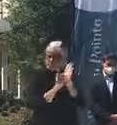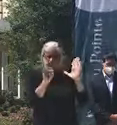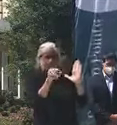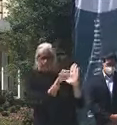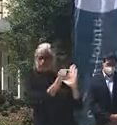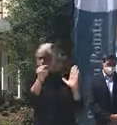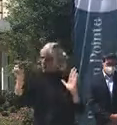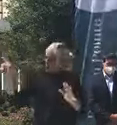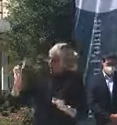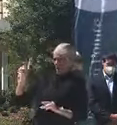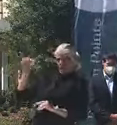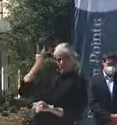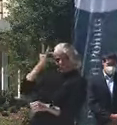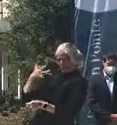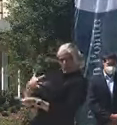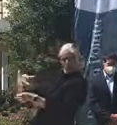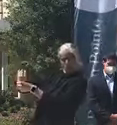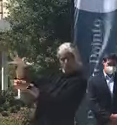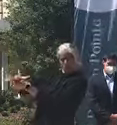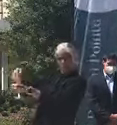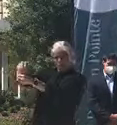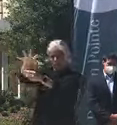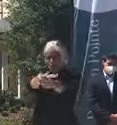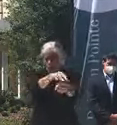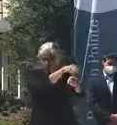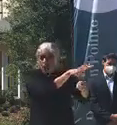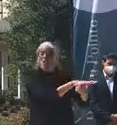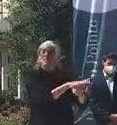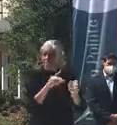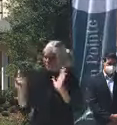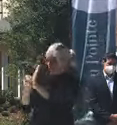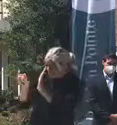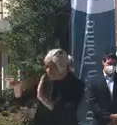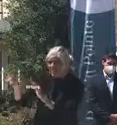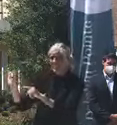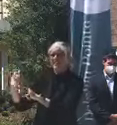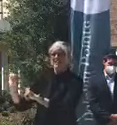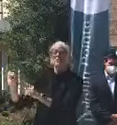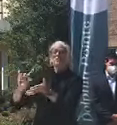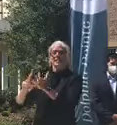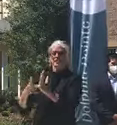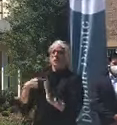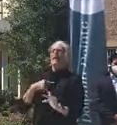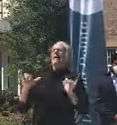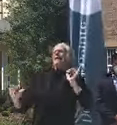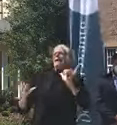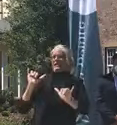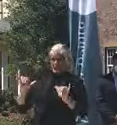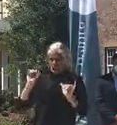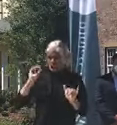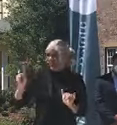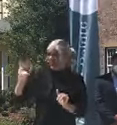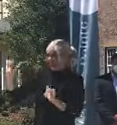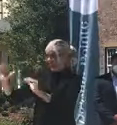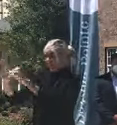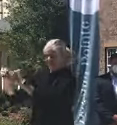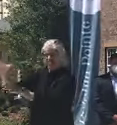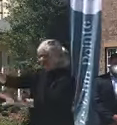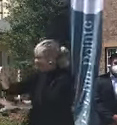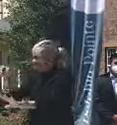facilities. And then if you find infections, to be able to isolate that cluster so that it doesn't spread